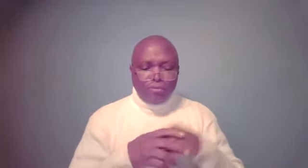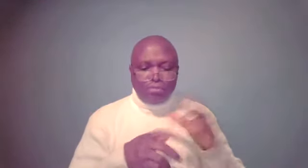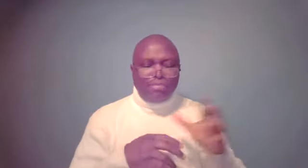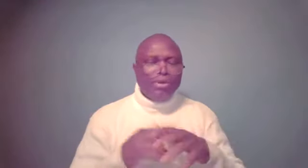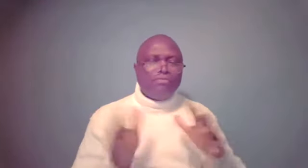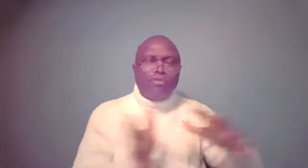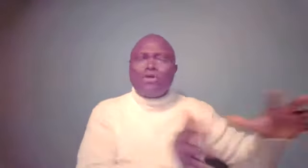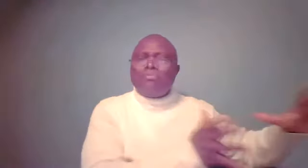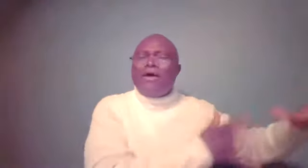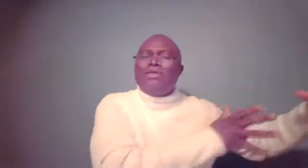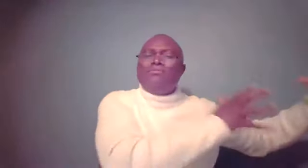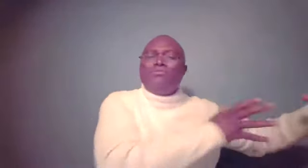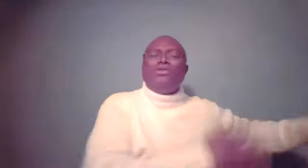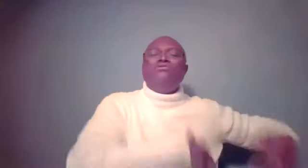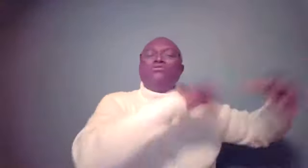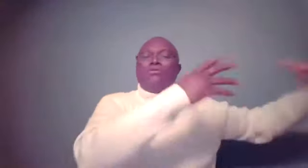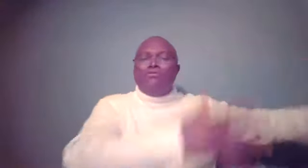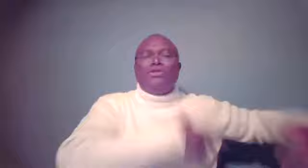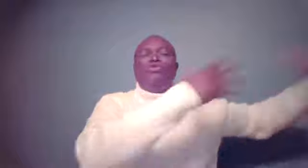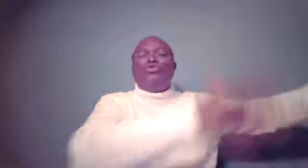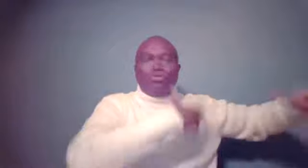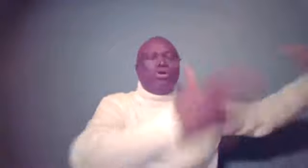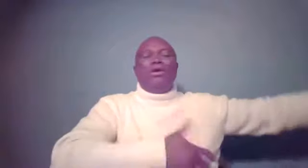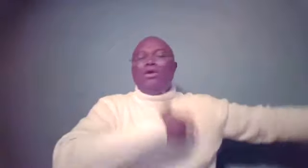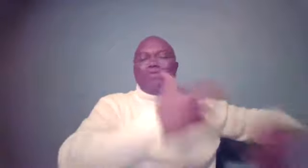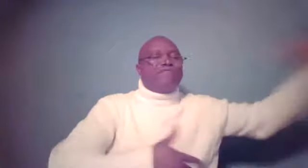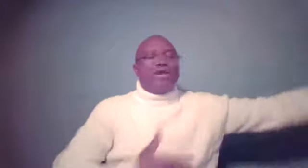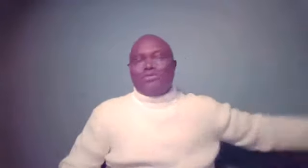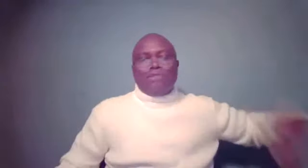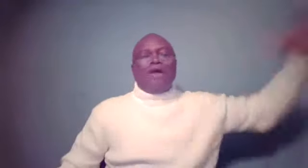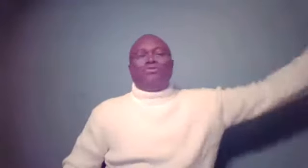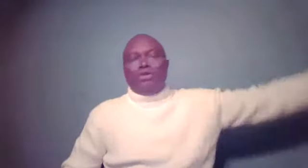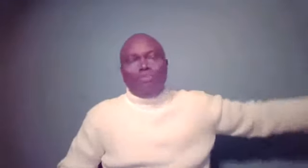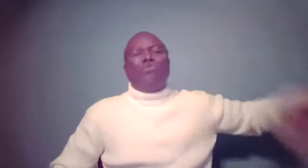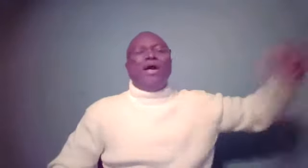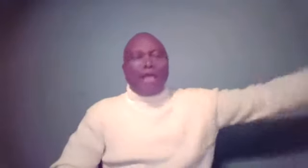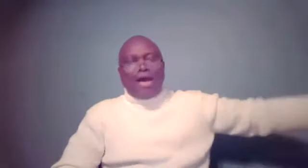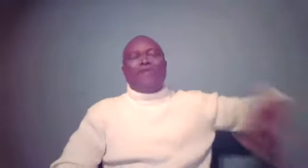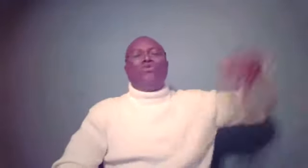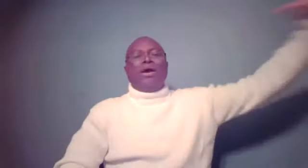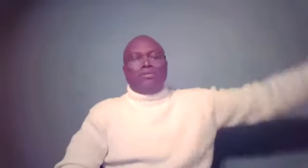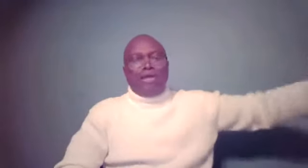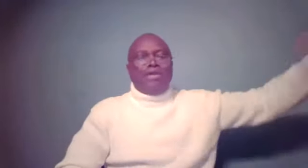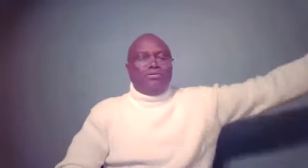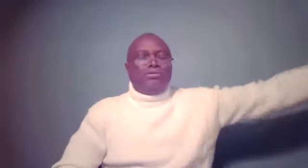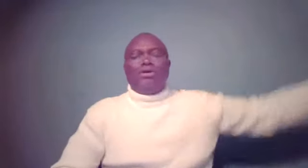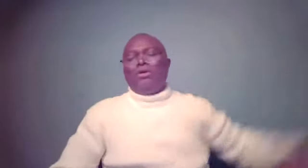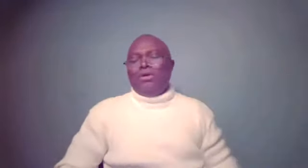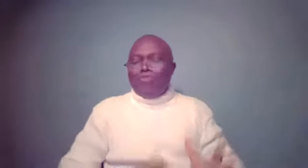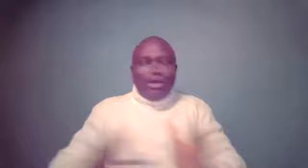Joseph's we've talked about the, the comfort, the usual references about people who are kind, who are clement, you know, and we are